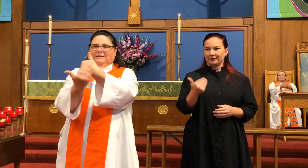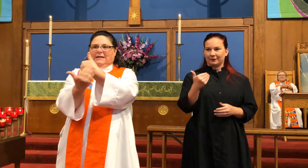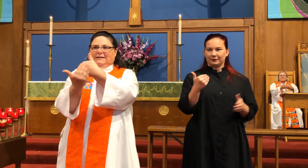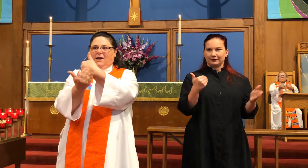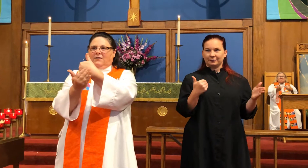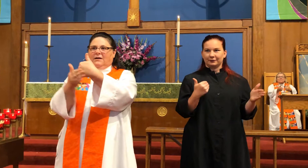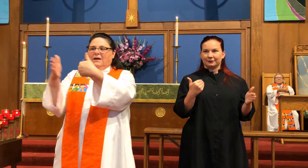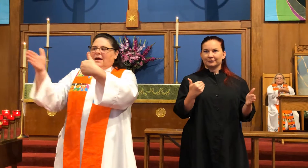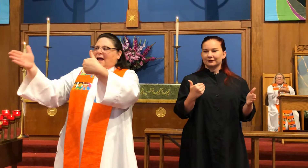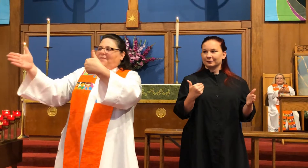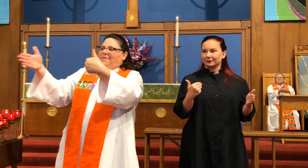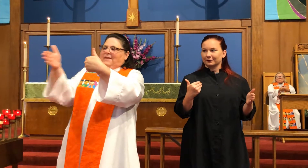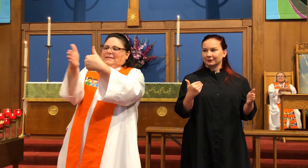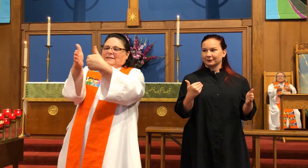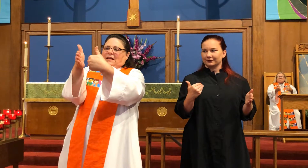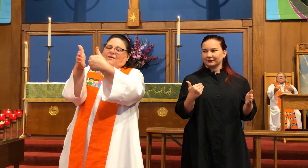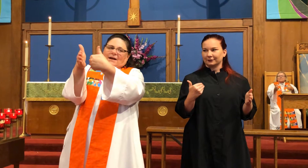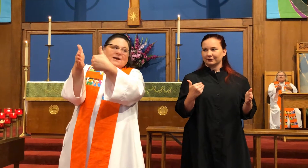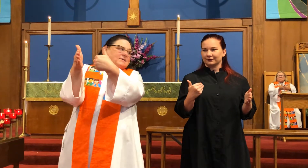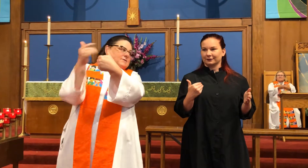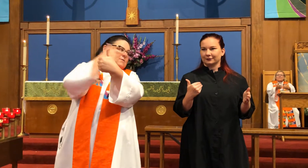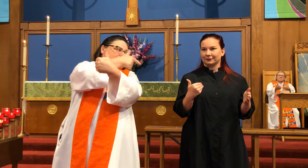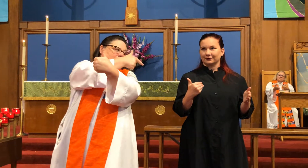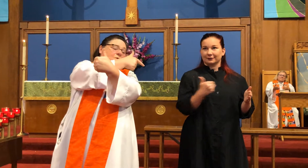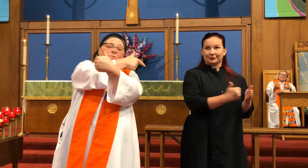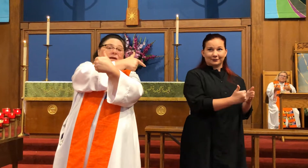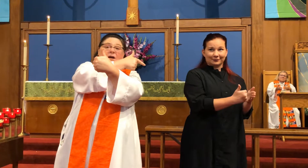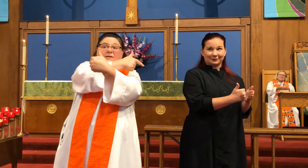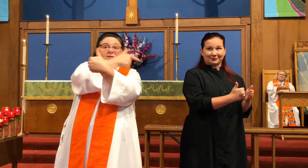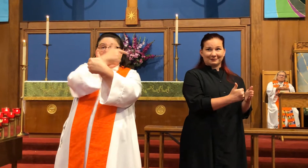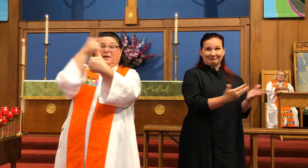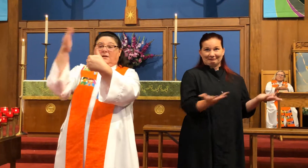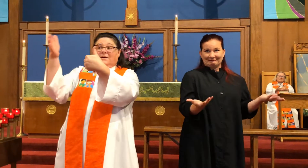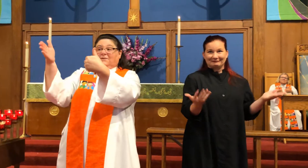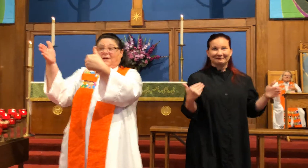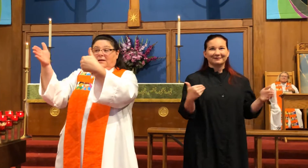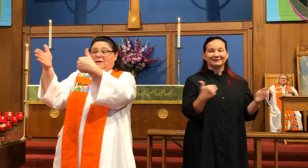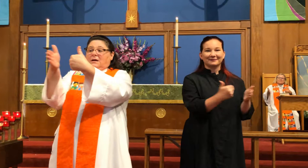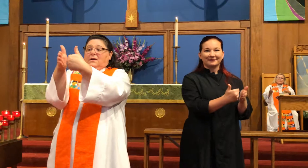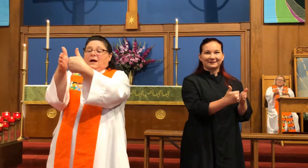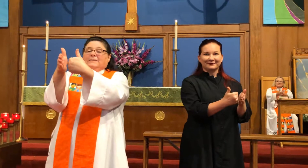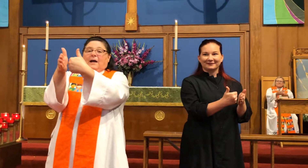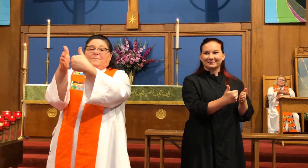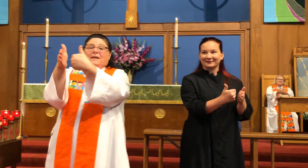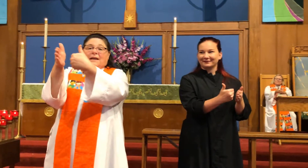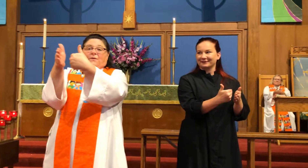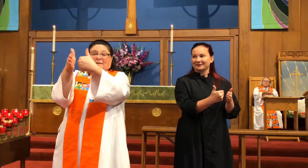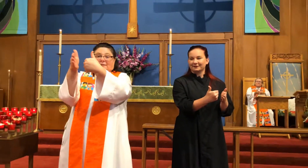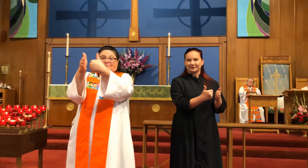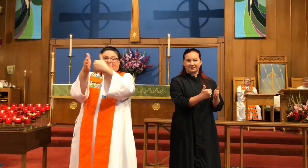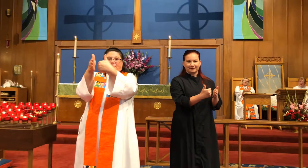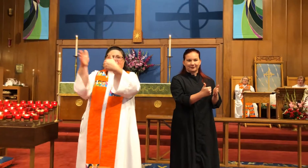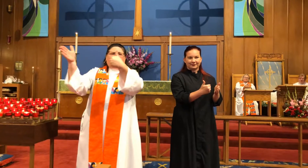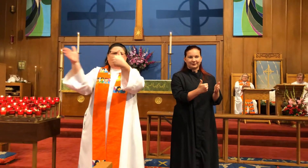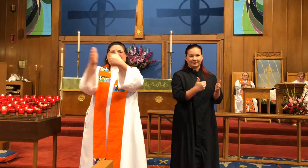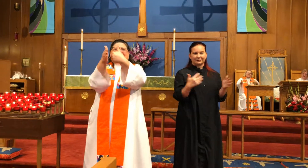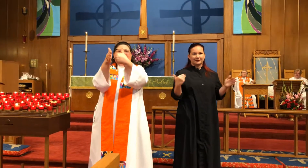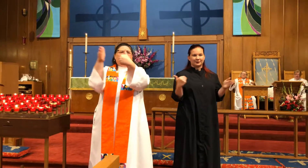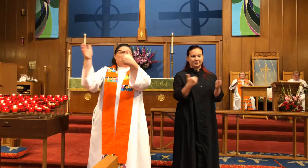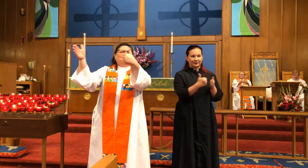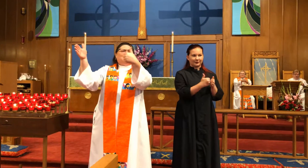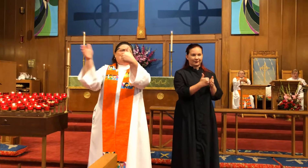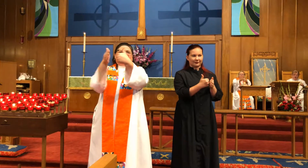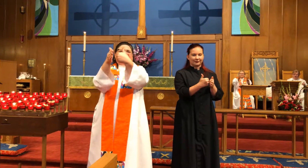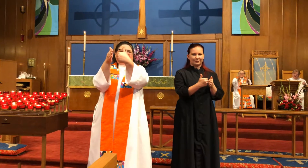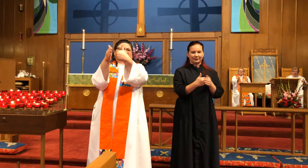and your palm stays out. And this, the other hand, or the way not using it, either way is fine, comes up near it. It's